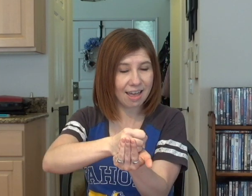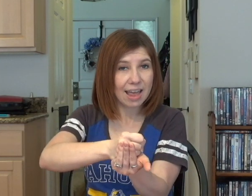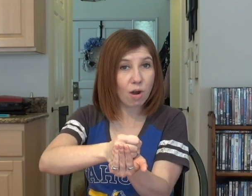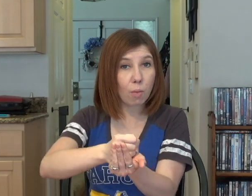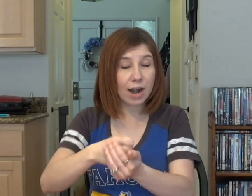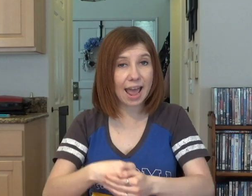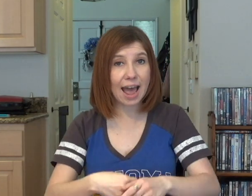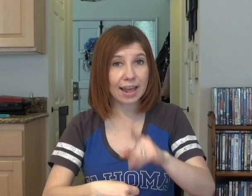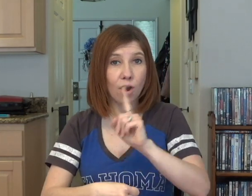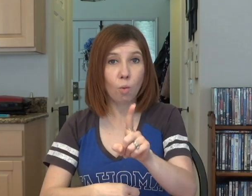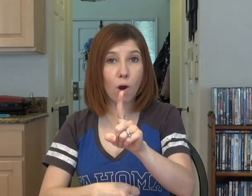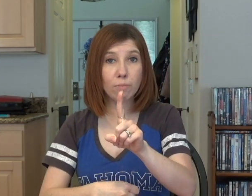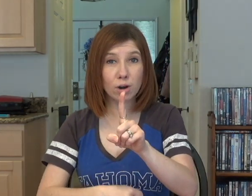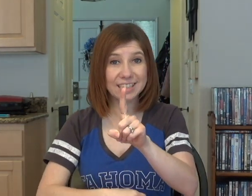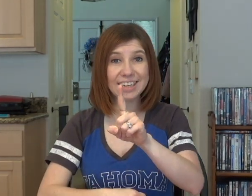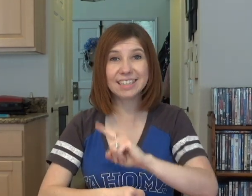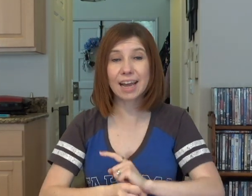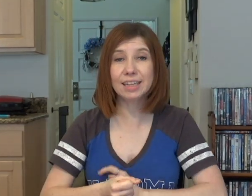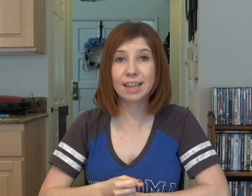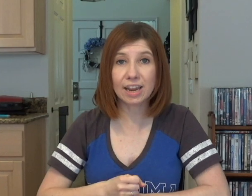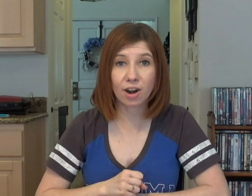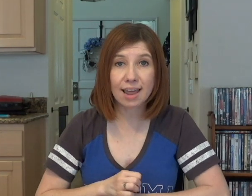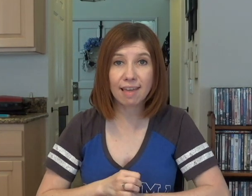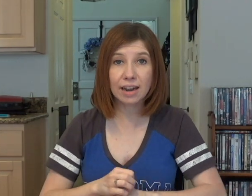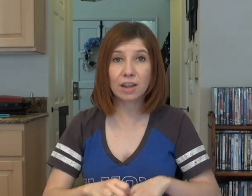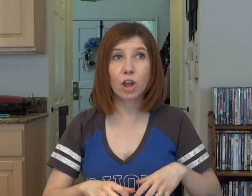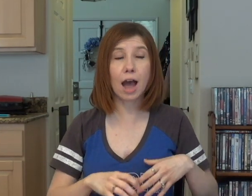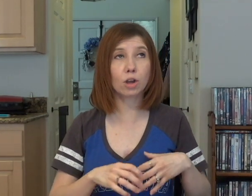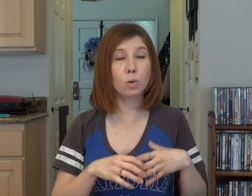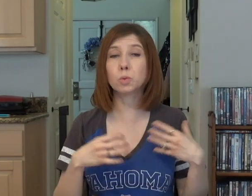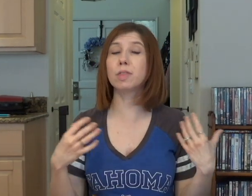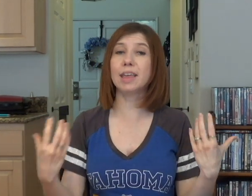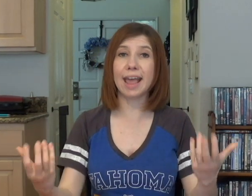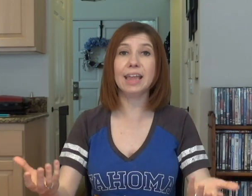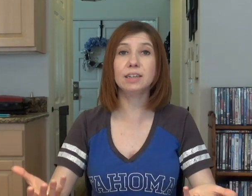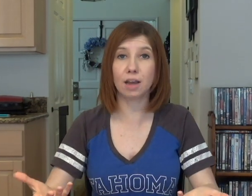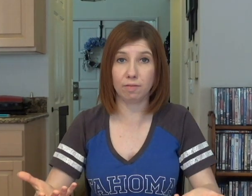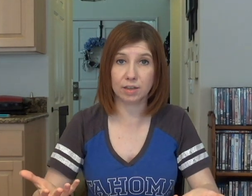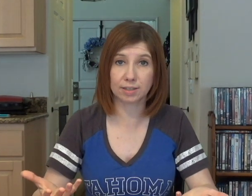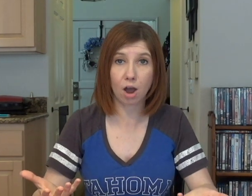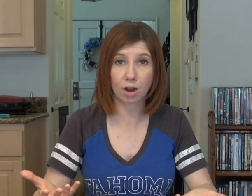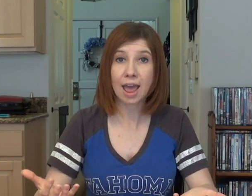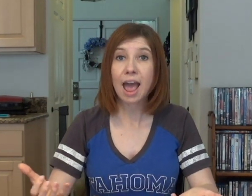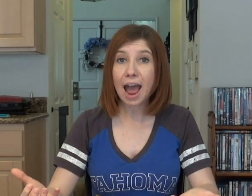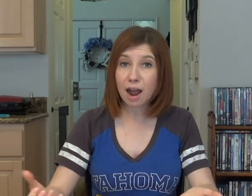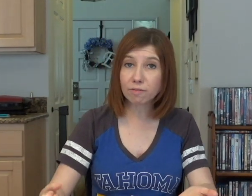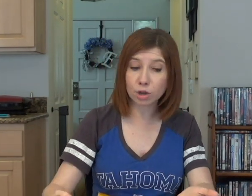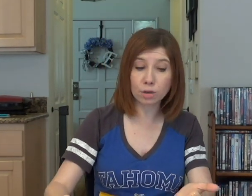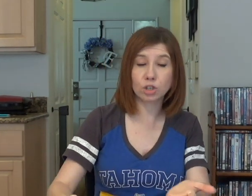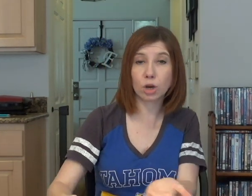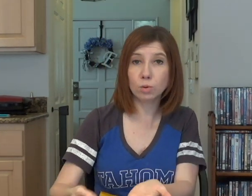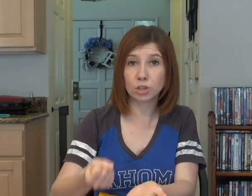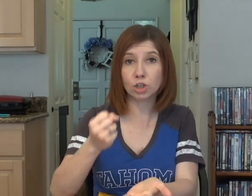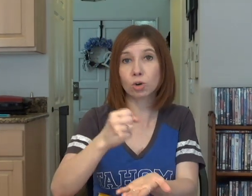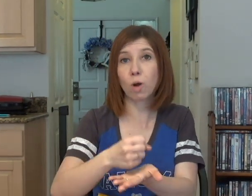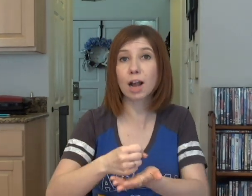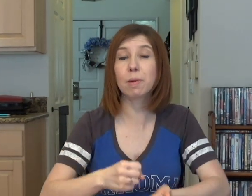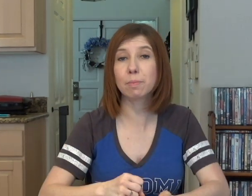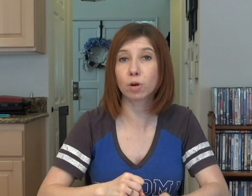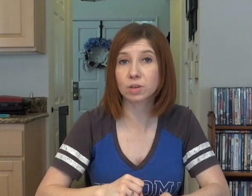Now I want to add one more teeny tiny layer and that goes with the end of the song. After you've chosen your rock, paper, or